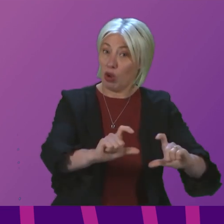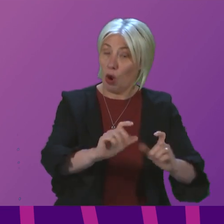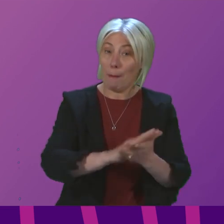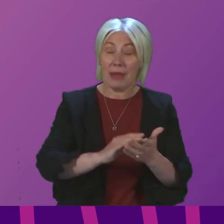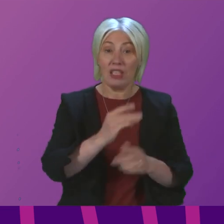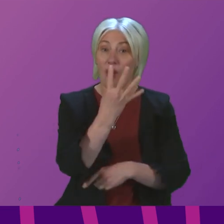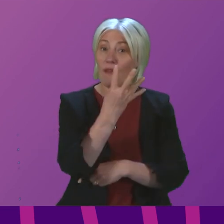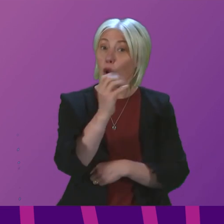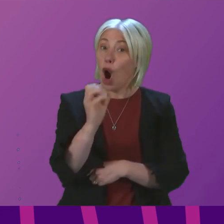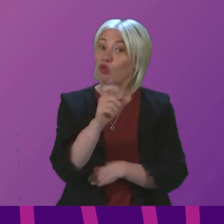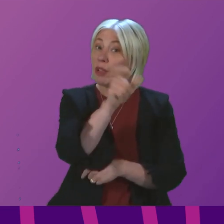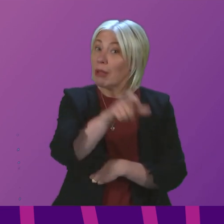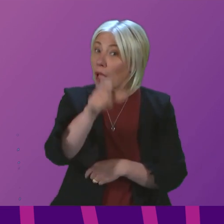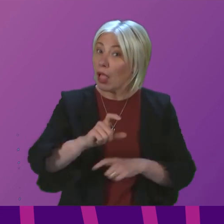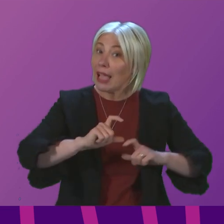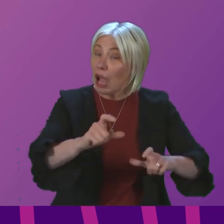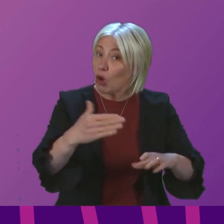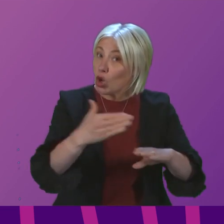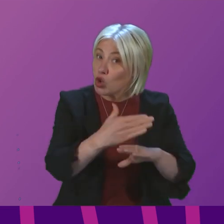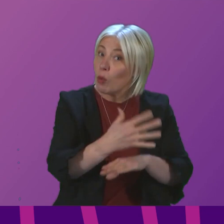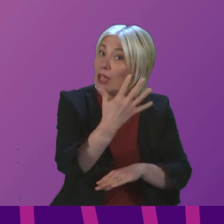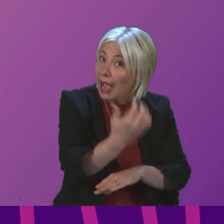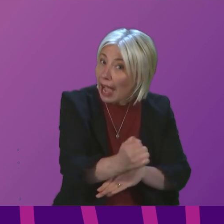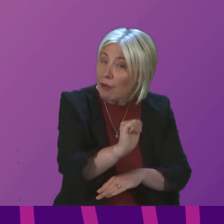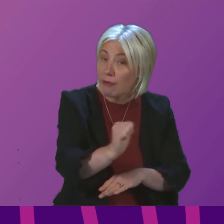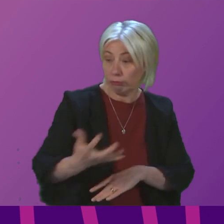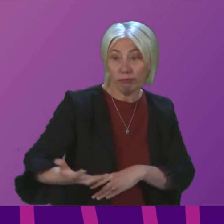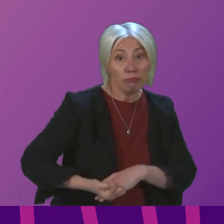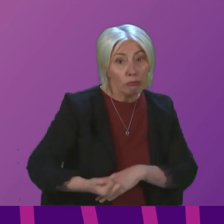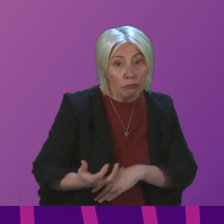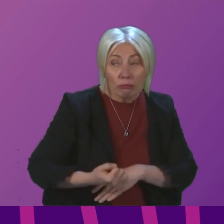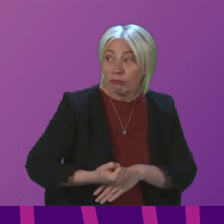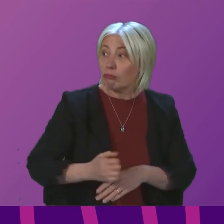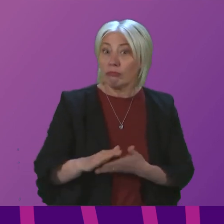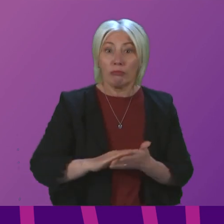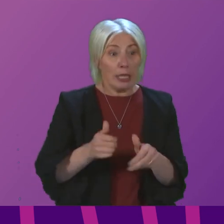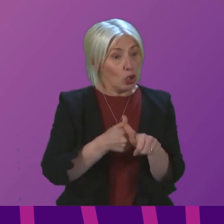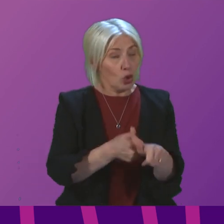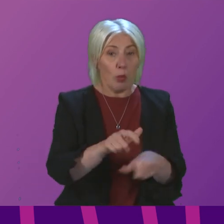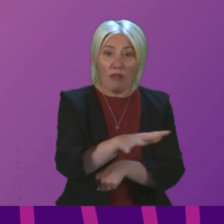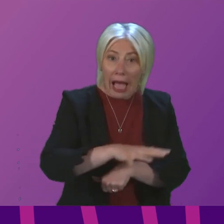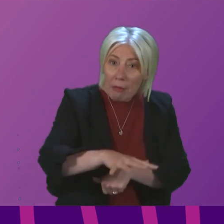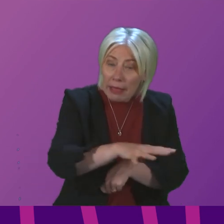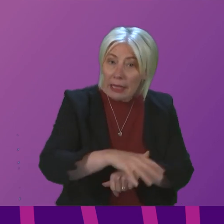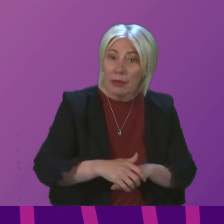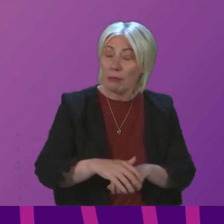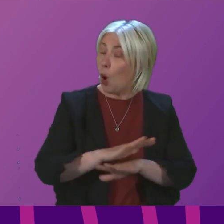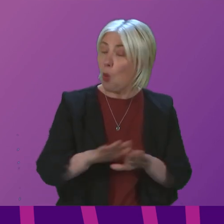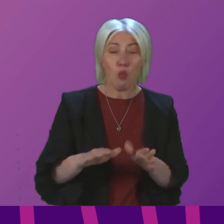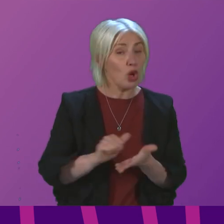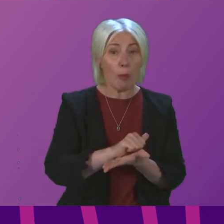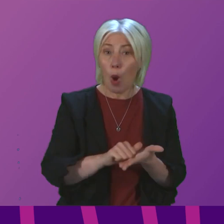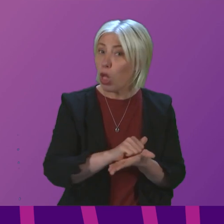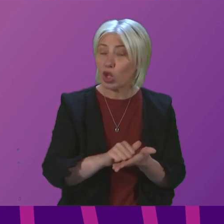workers to be employed there today, earning a wage, supporting their families. And I will not apologise